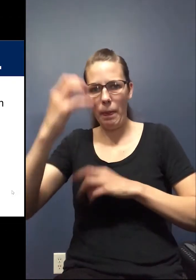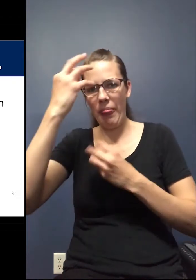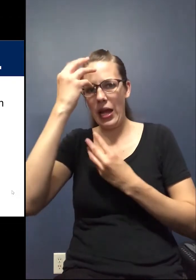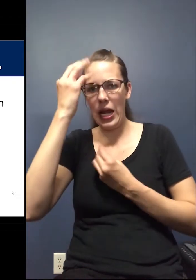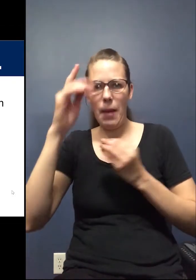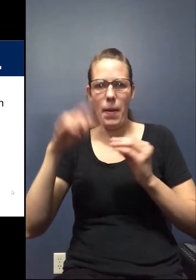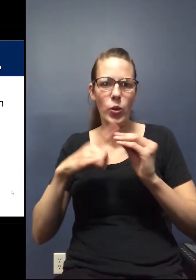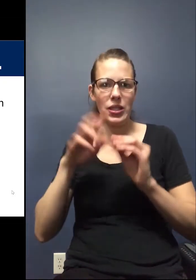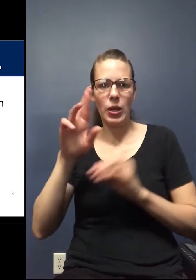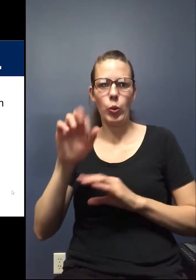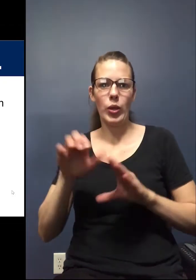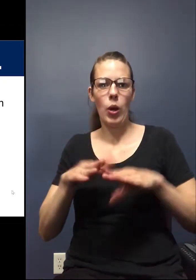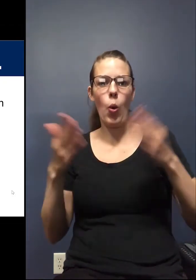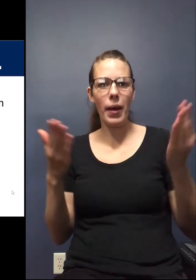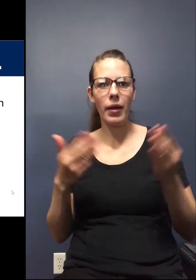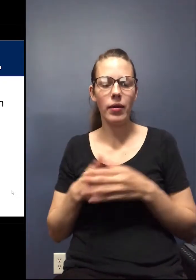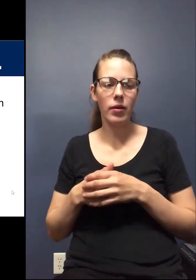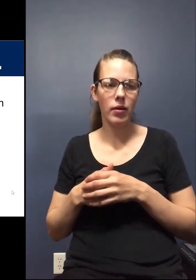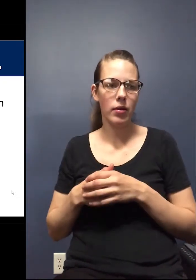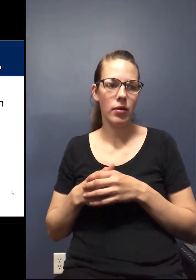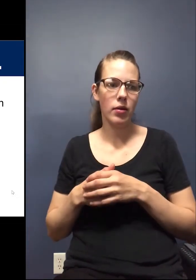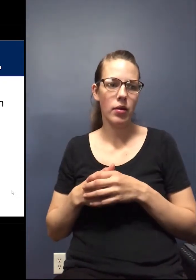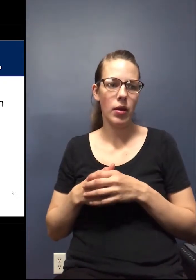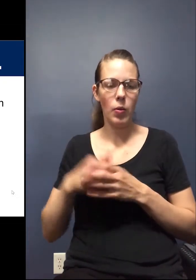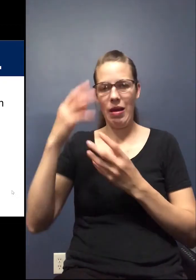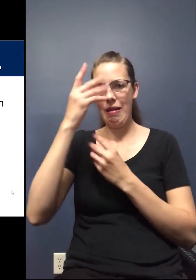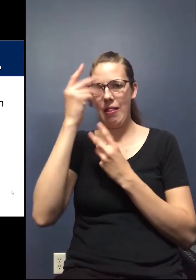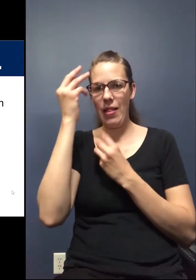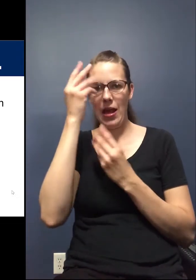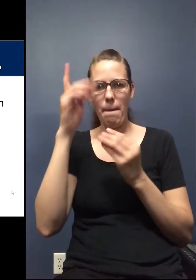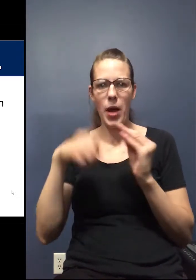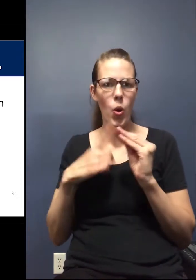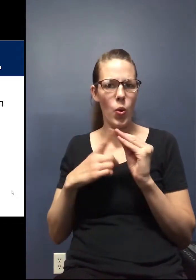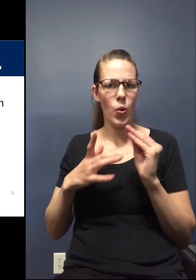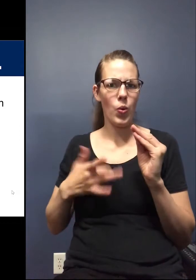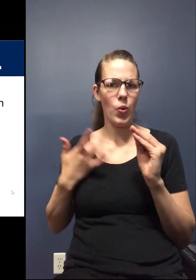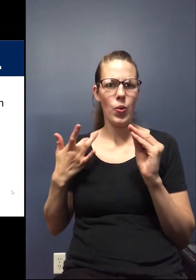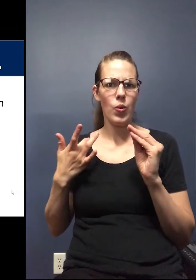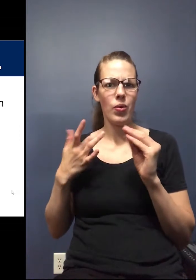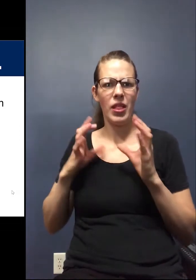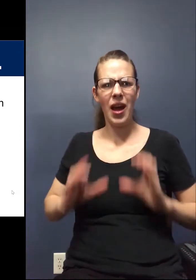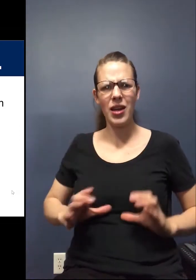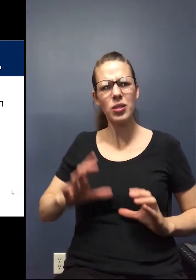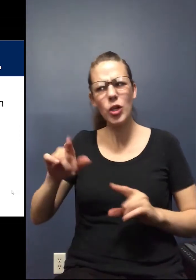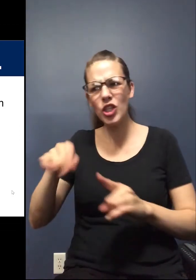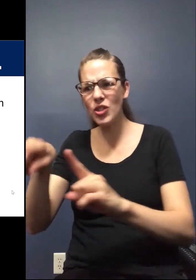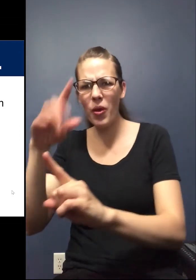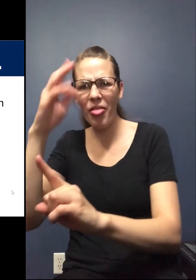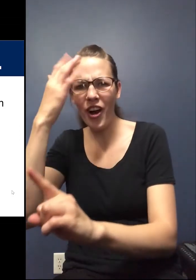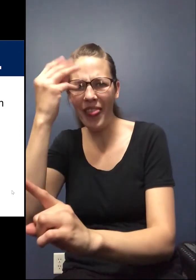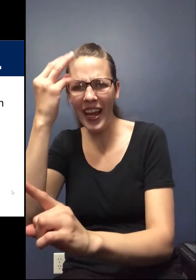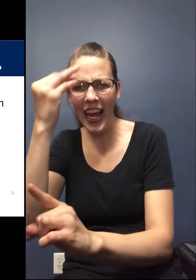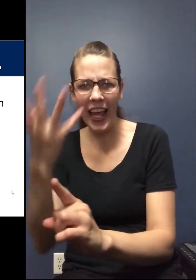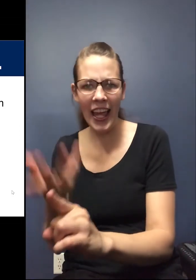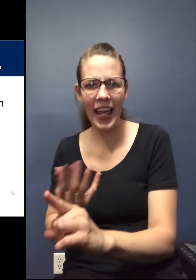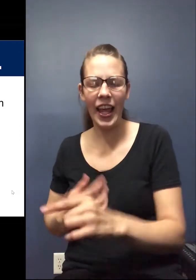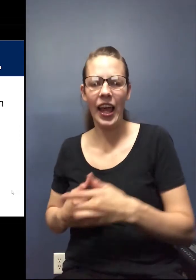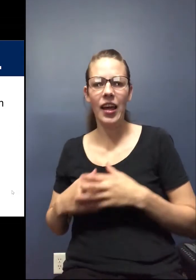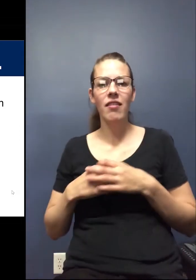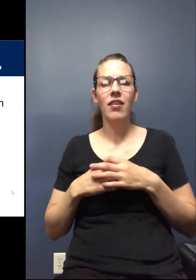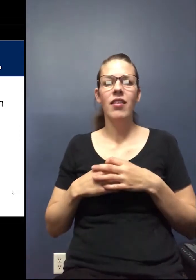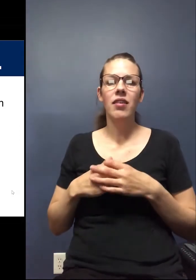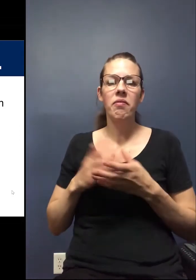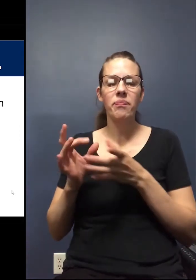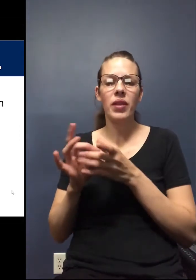thinking about as they reopen? We need to be thinking about what are their customers thinking? And